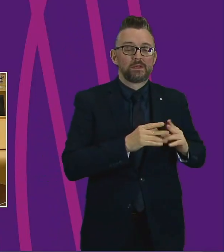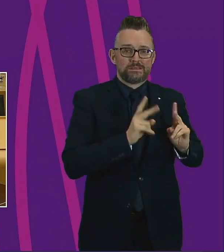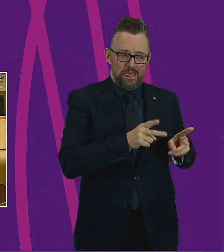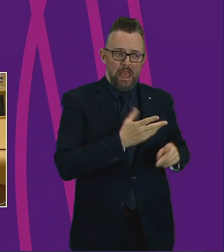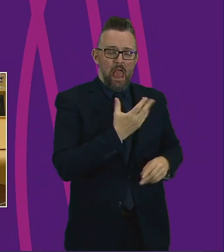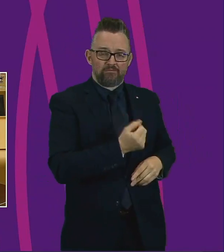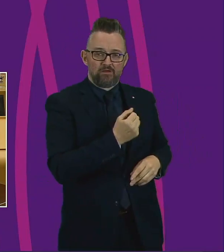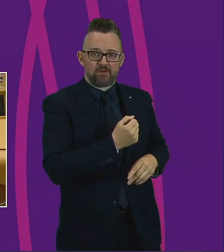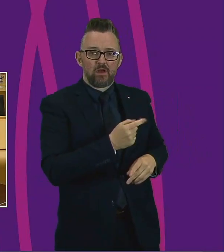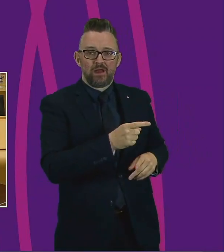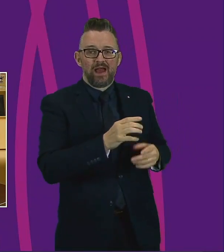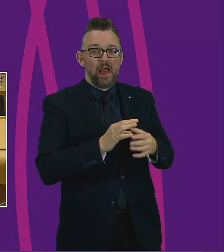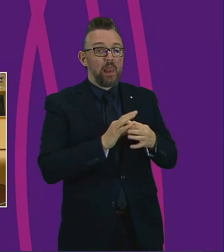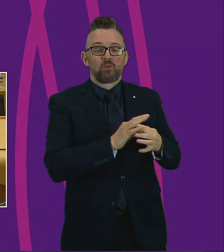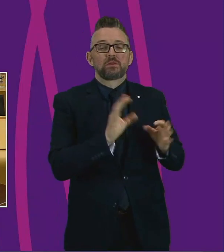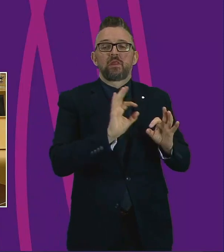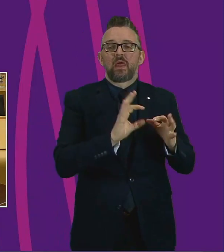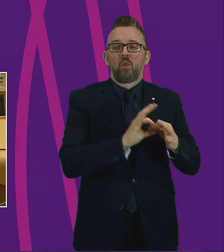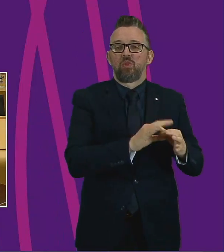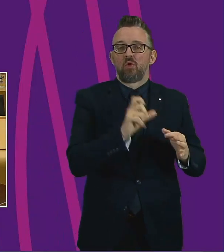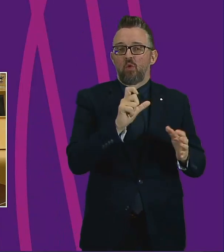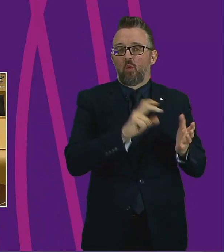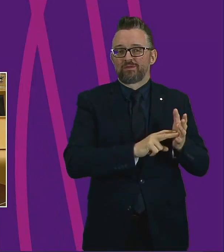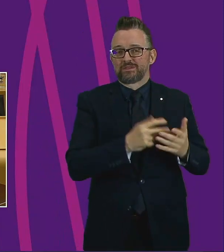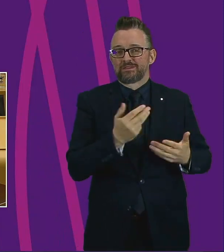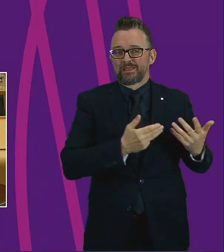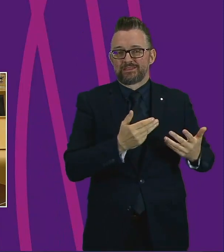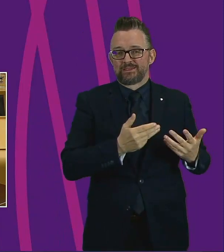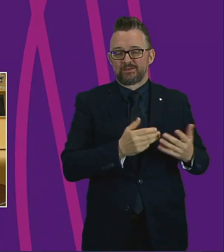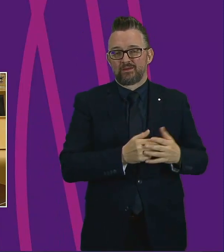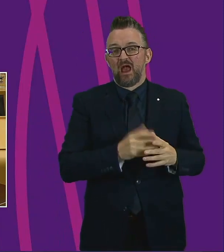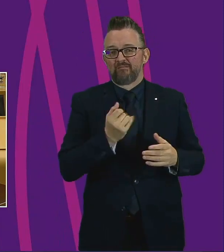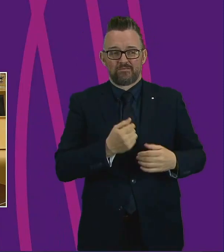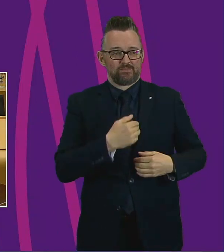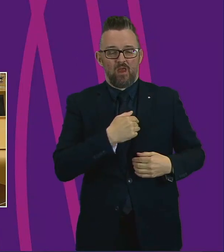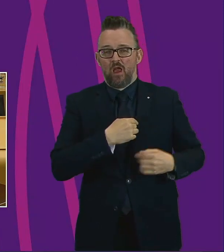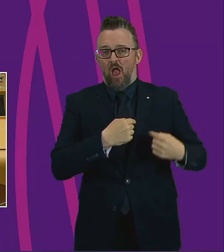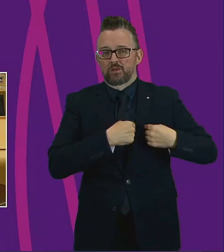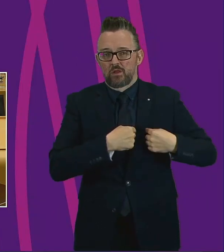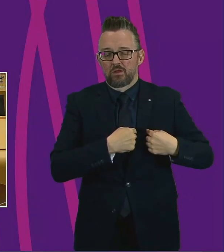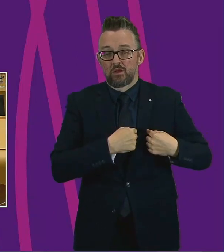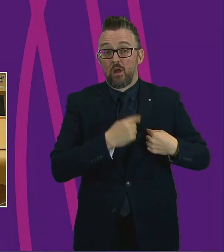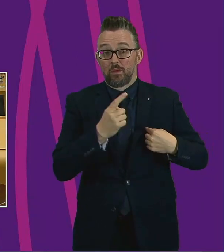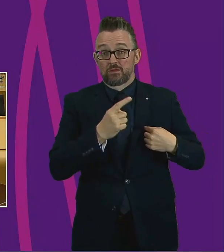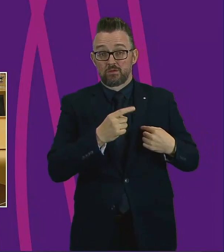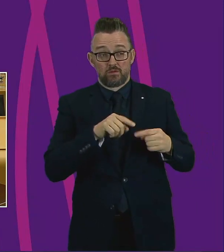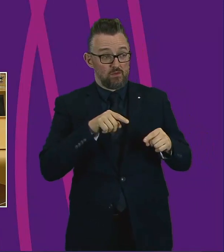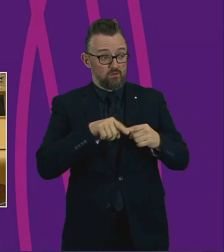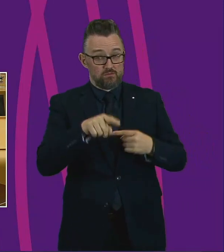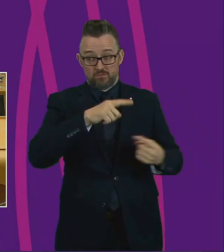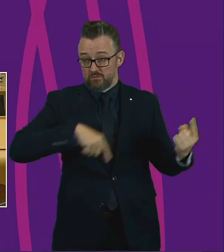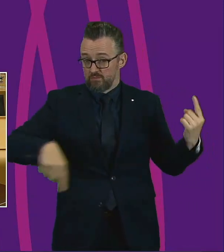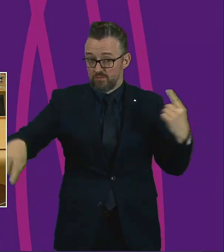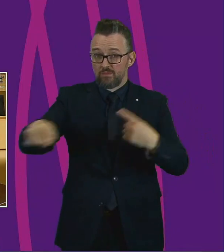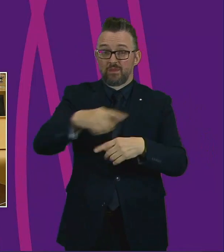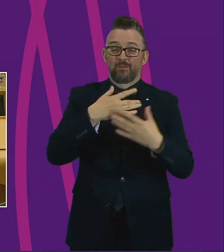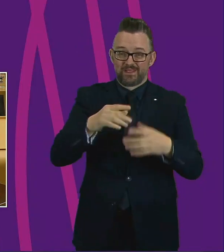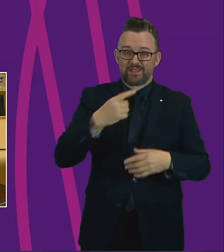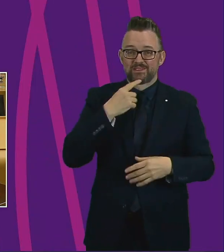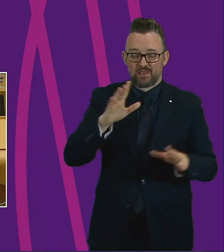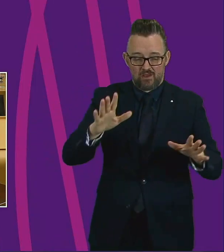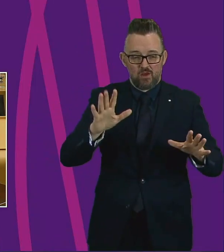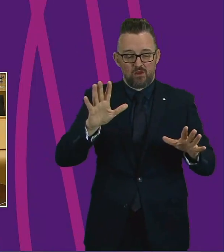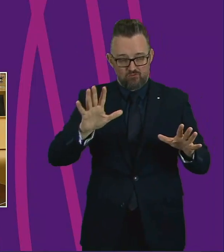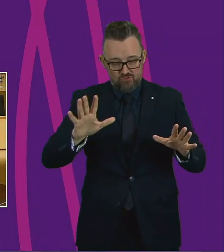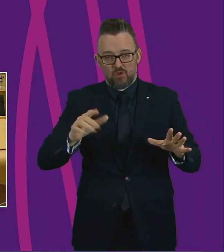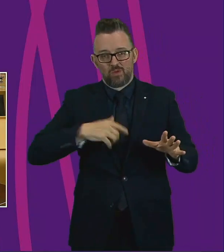and often due to conditions unrelated to COVID-19 such as cardiac arrest. As all the parties have said in this chamber, we must begin to plan